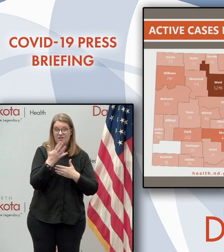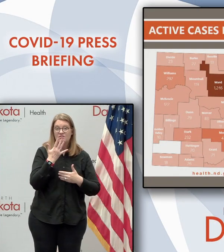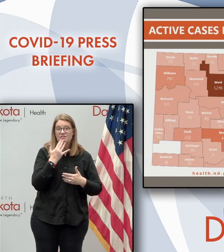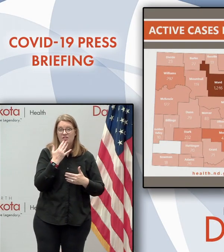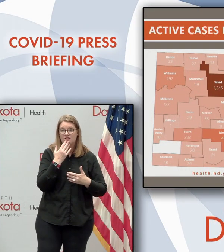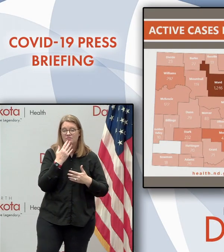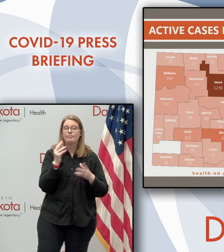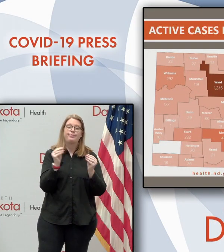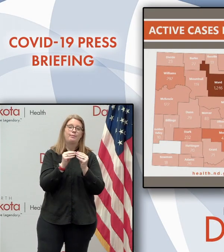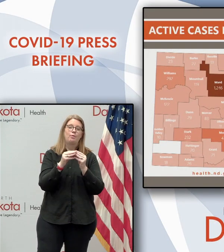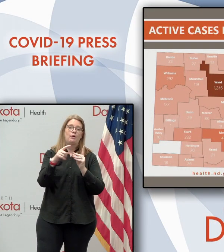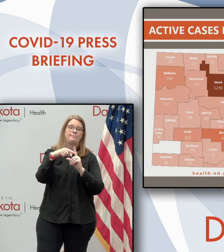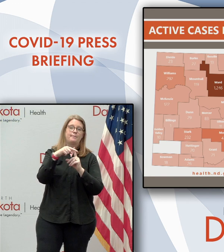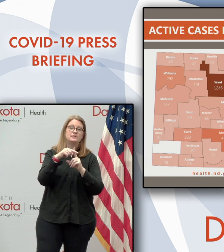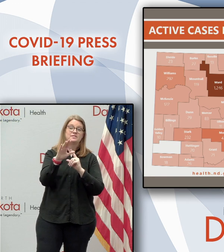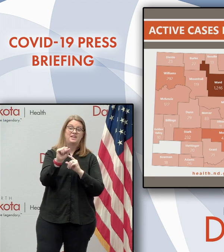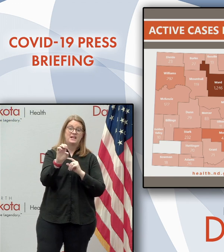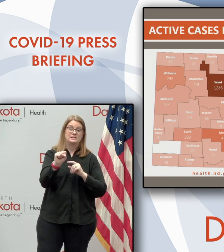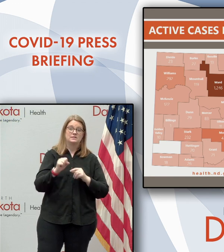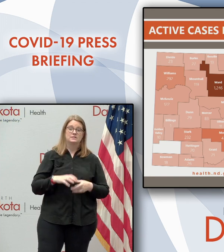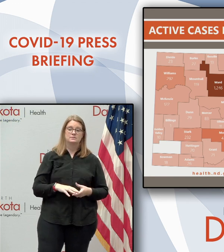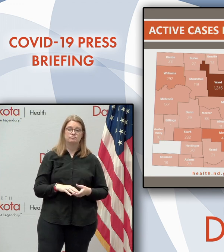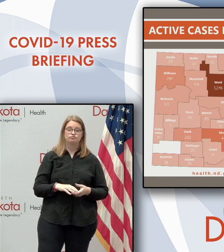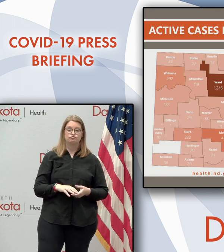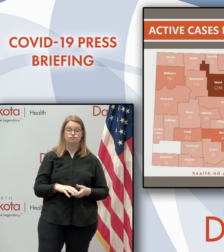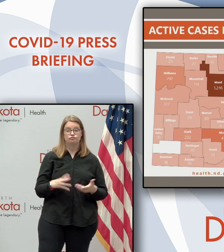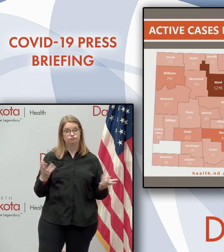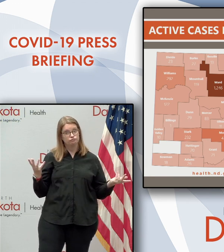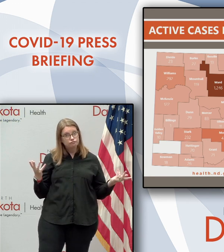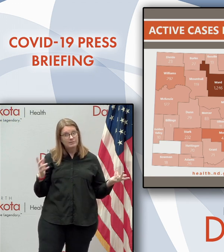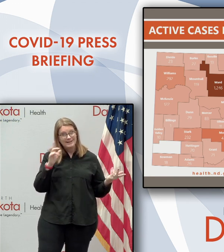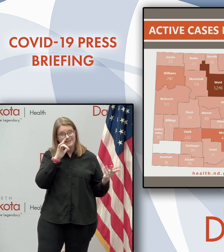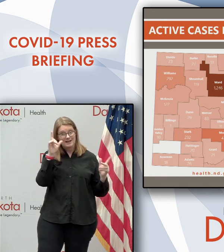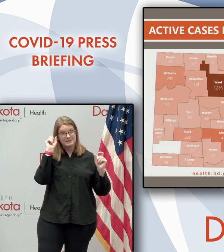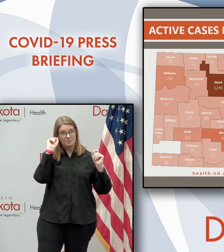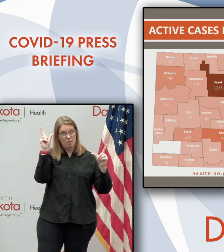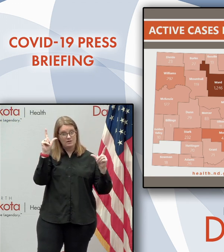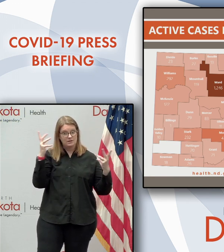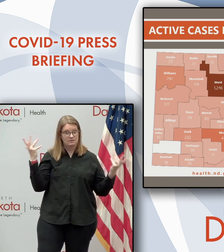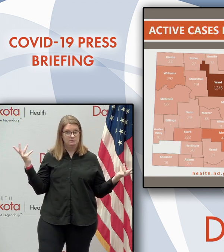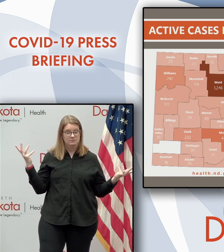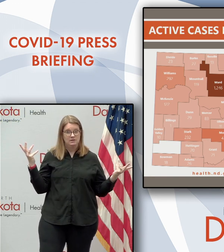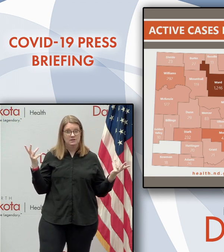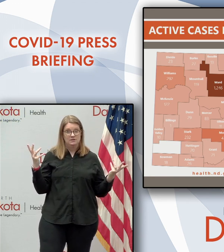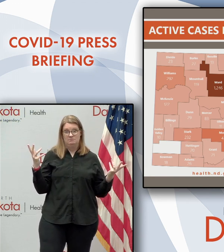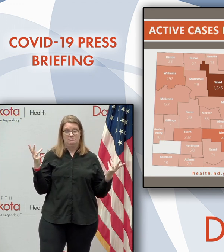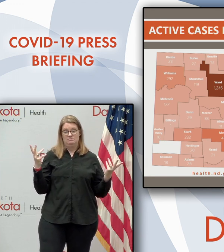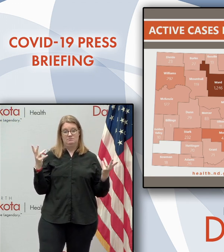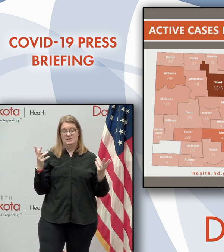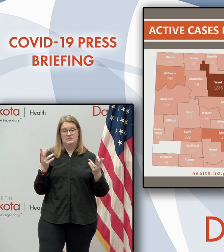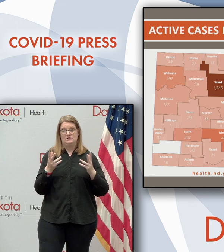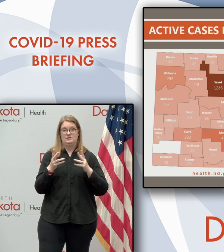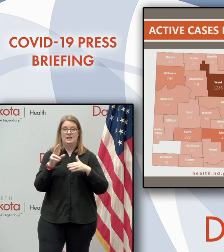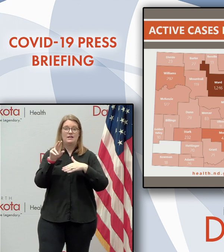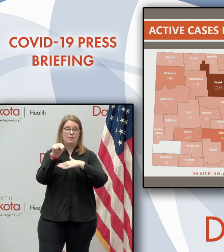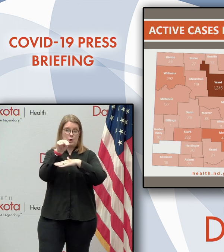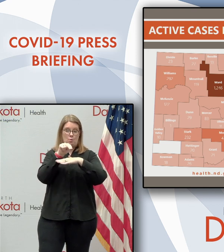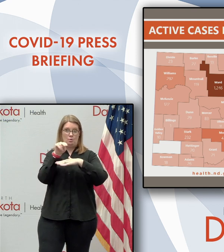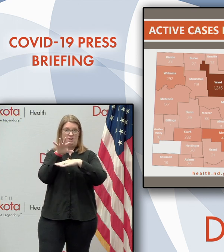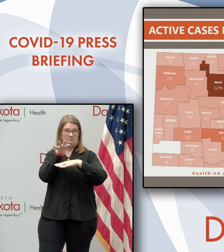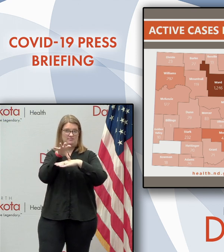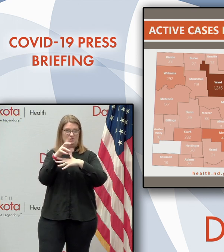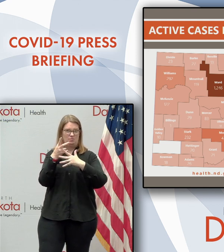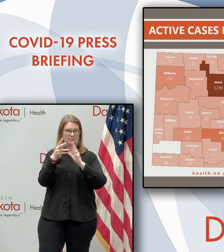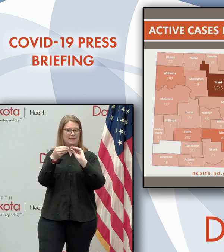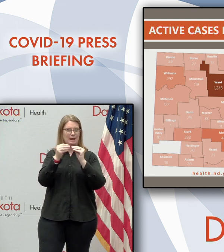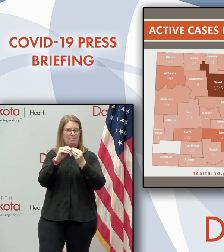more active cases, and we can see that, again, uh, surprisingly, because this is not divided at all by population, this is just the numerator, the, the